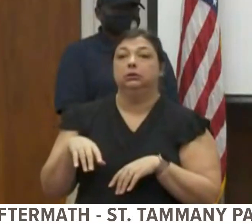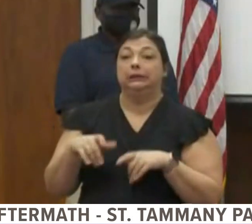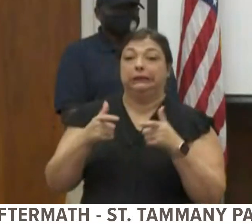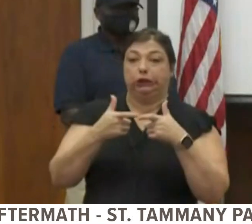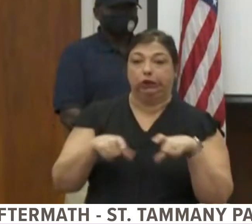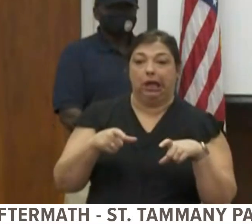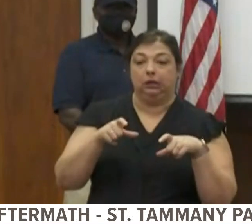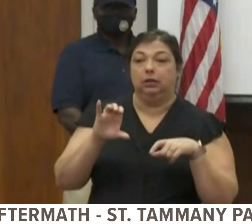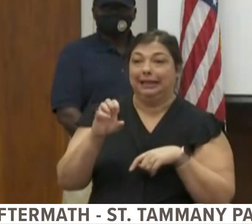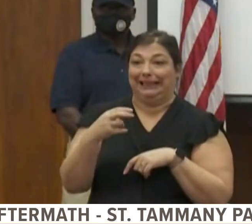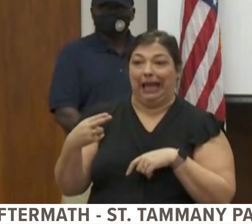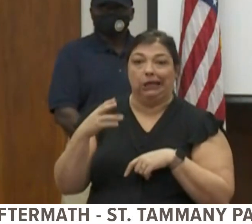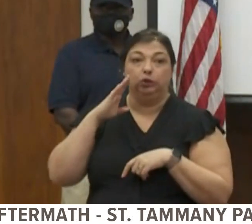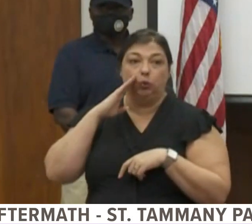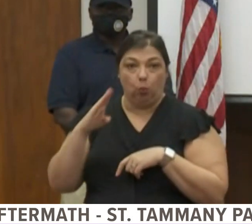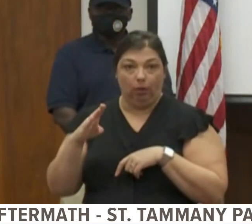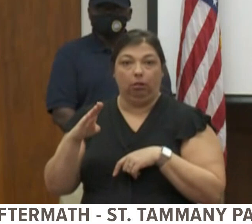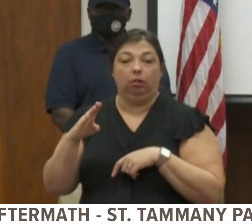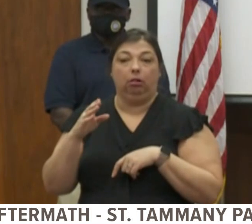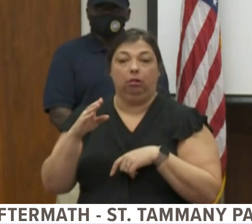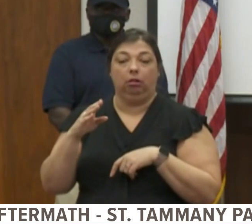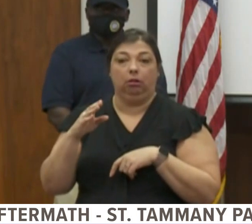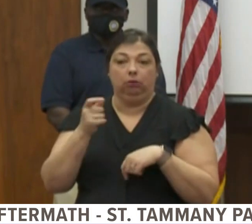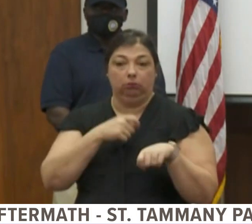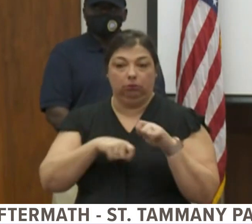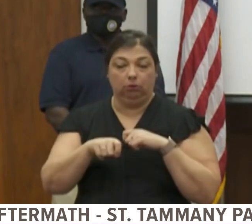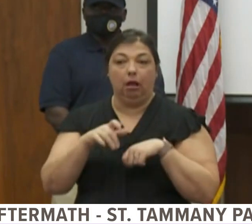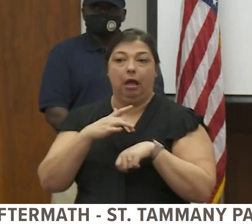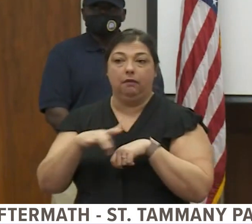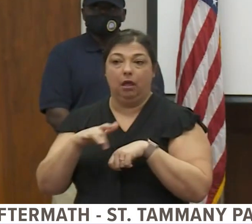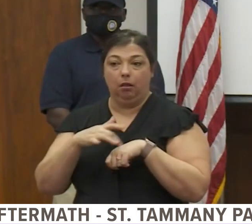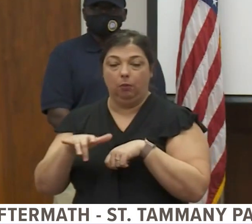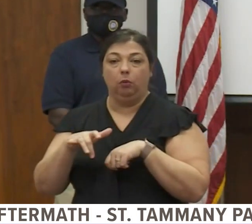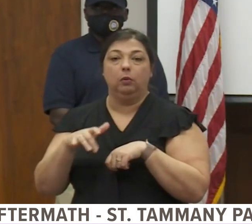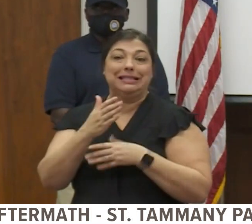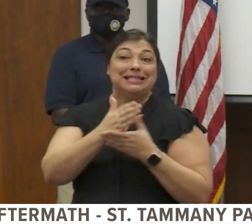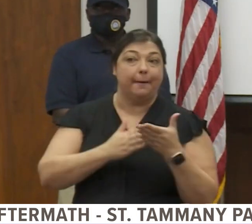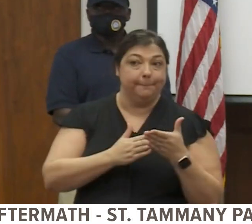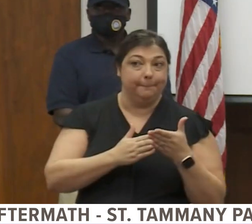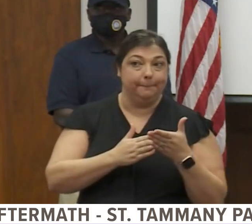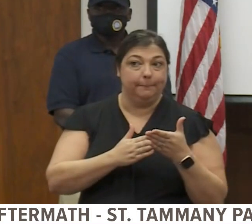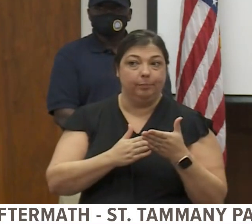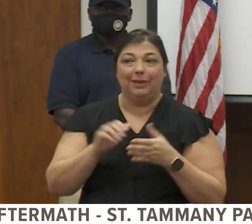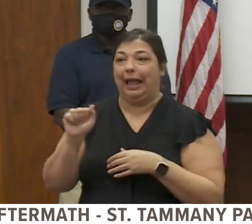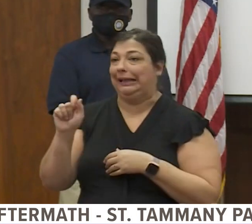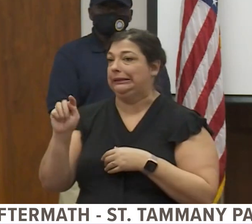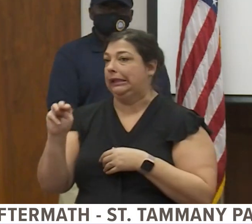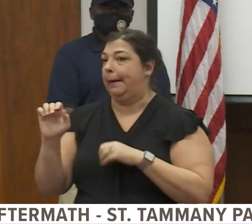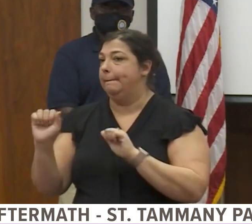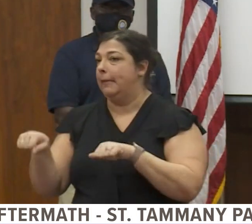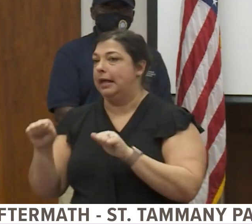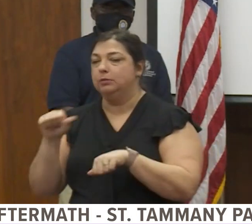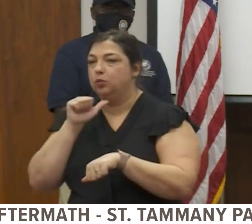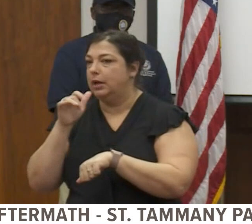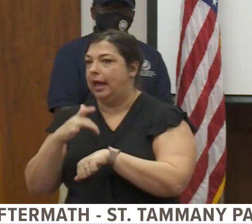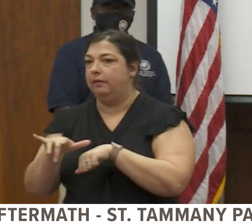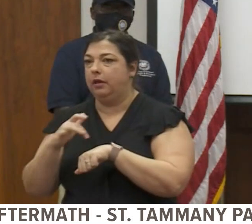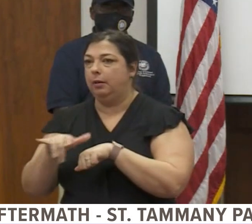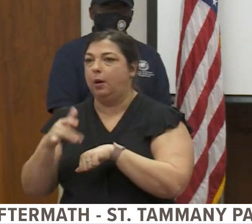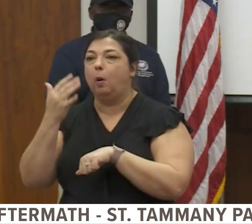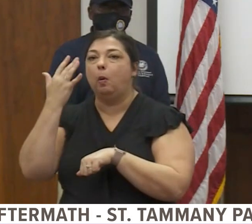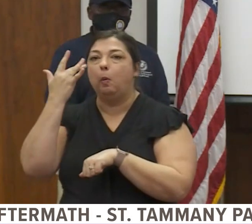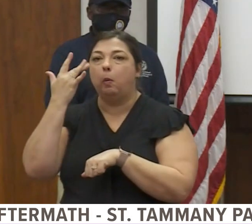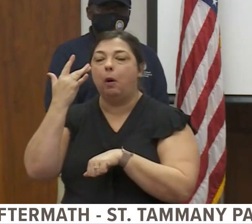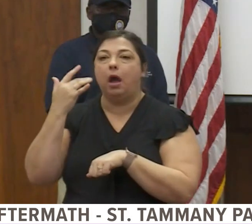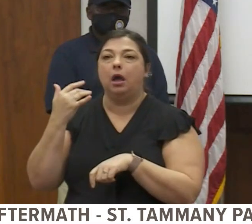limits will be available while ATMs may not be available due to telephone